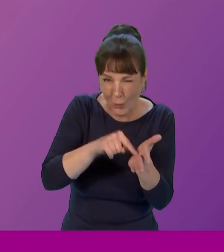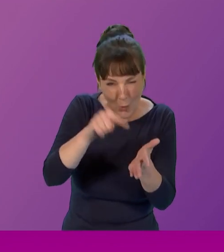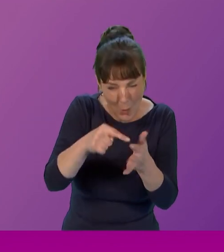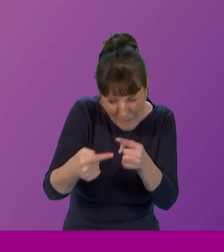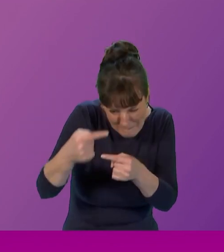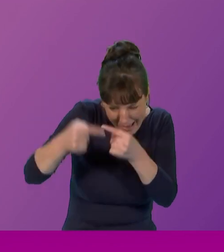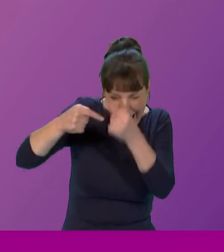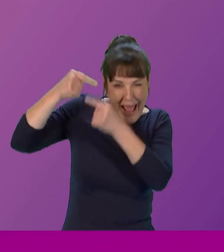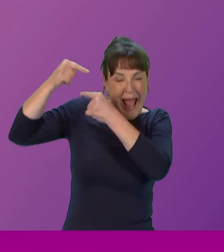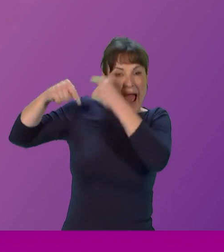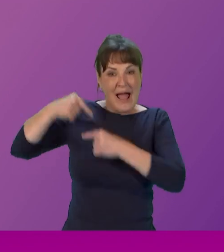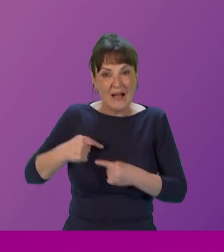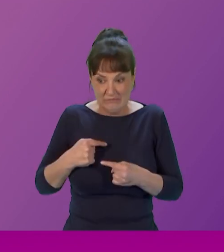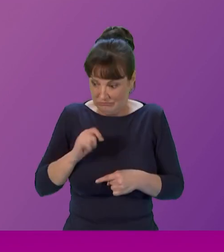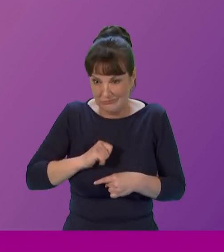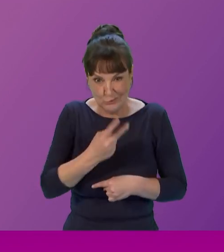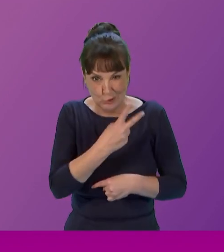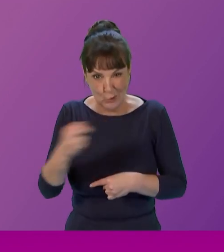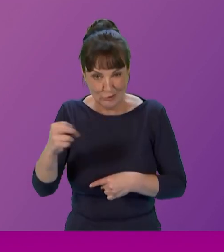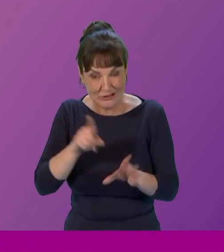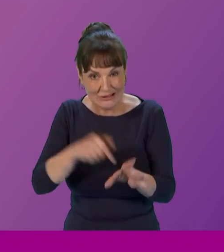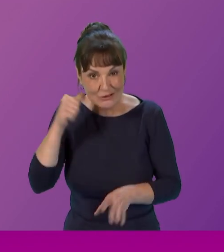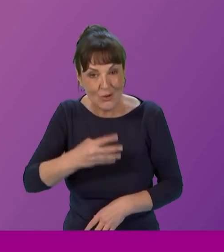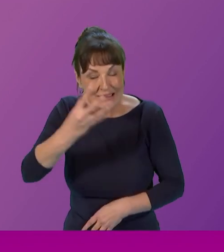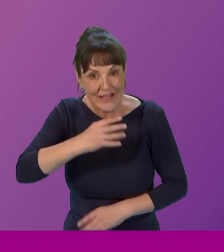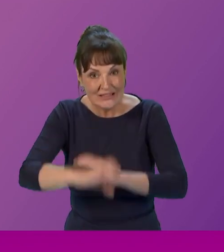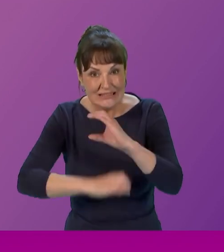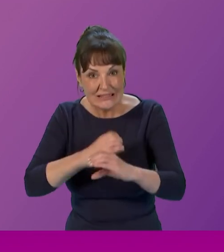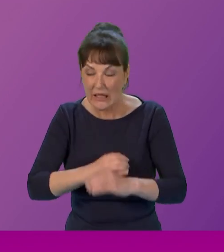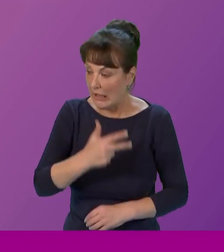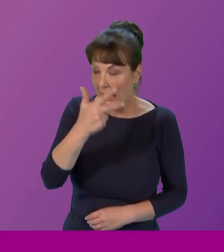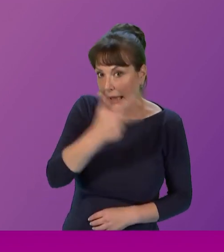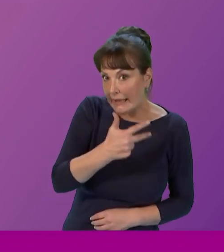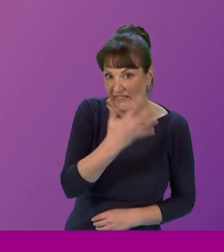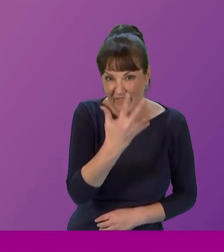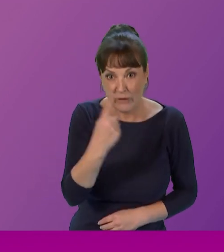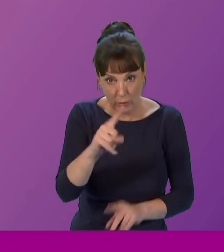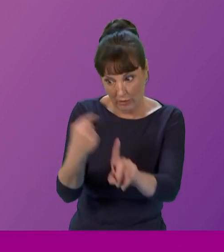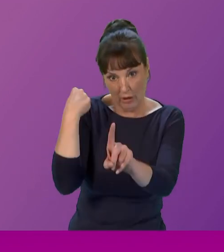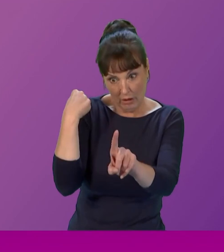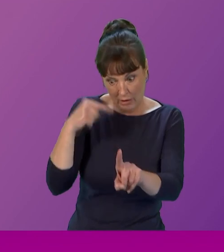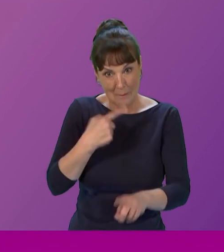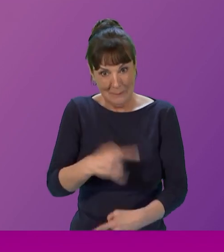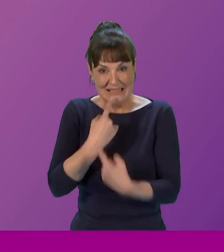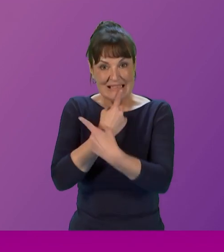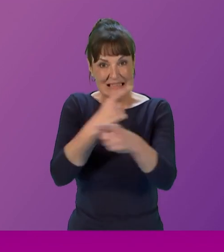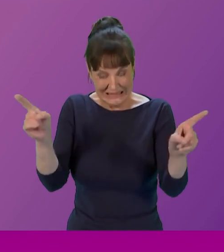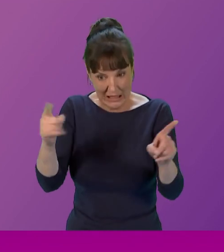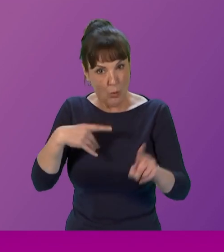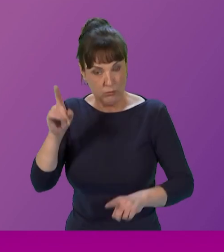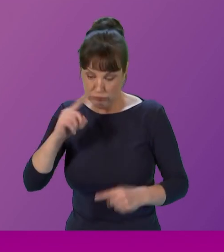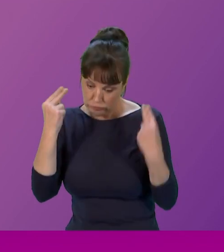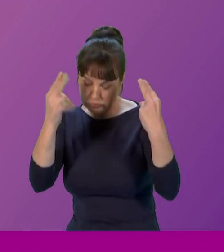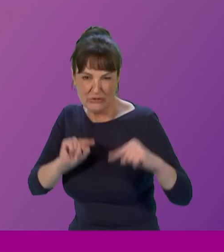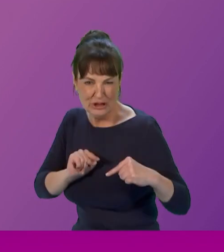19th century way back in 1851 in fact sojourner truth declared ain't i a woman and challenged the sexist